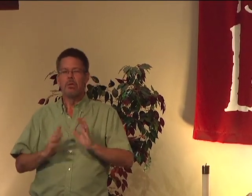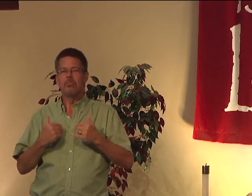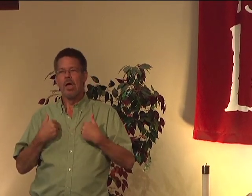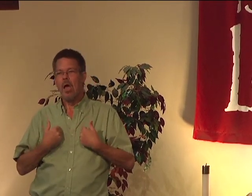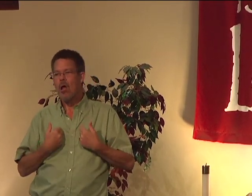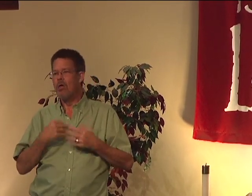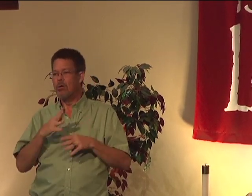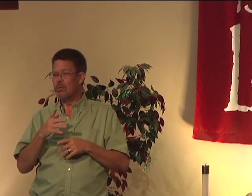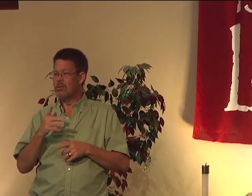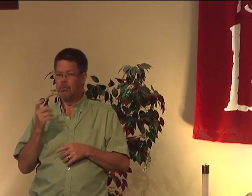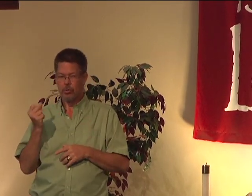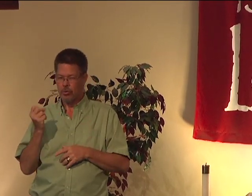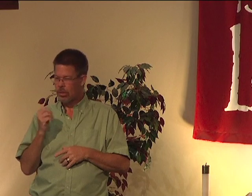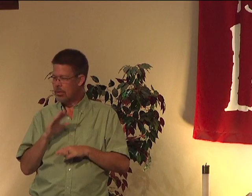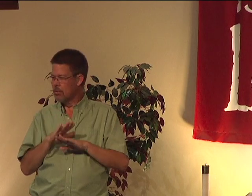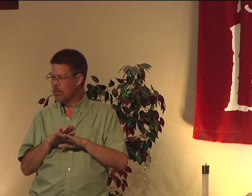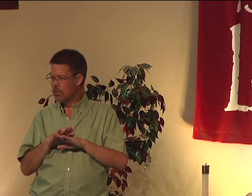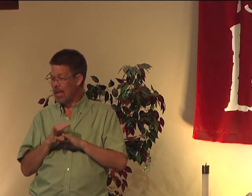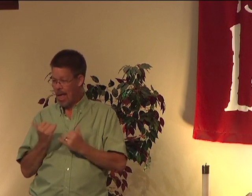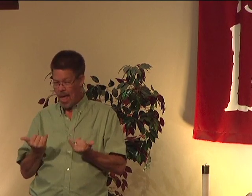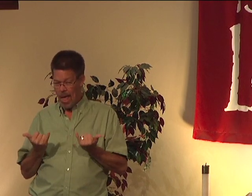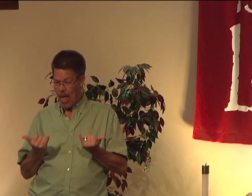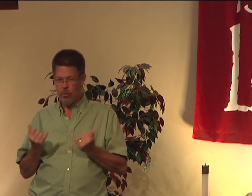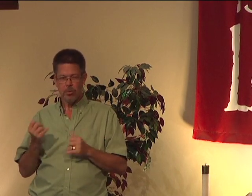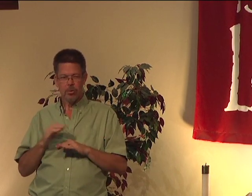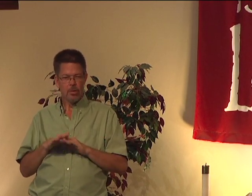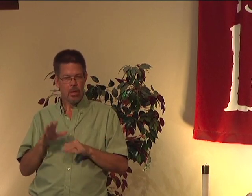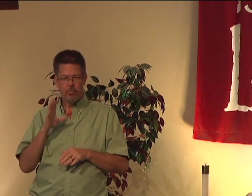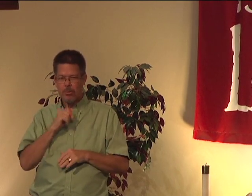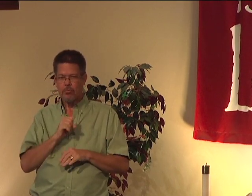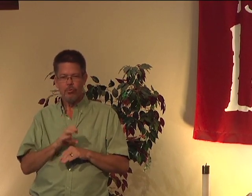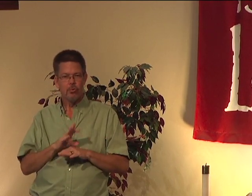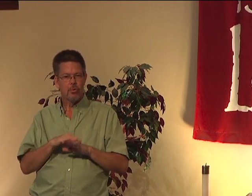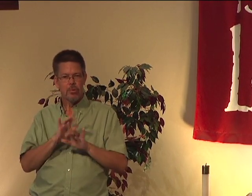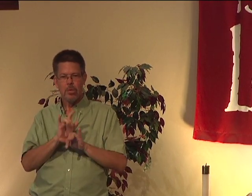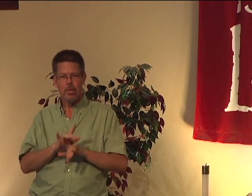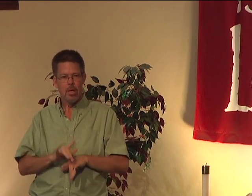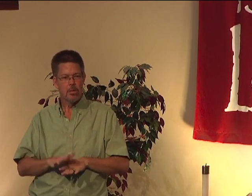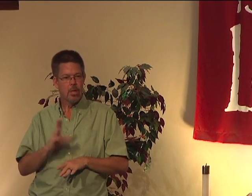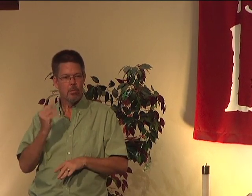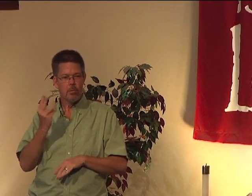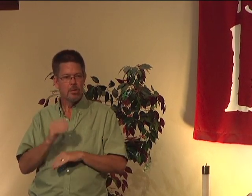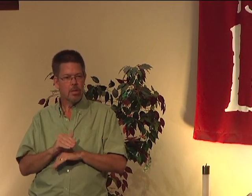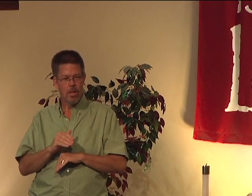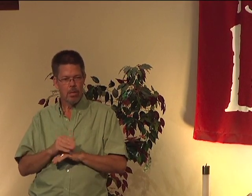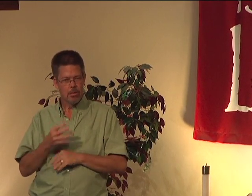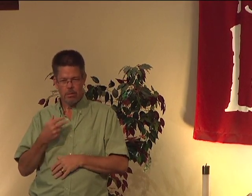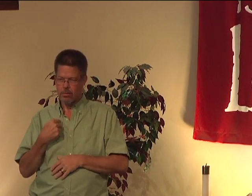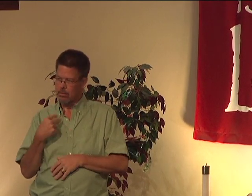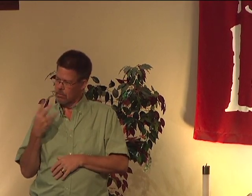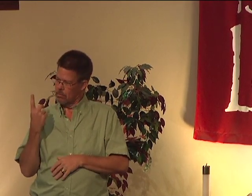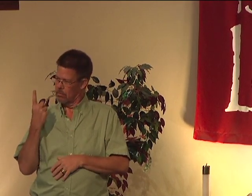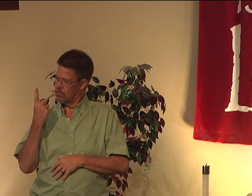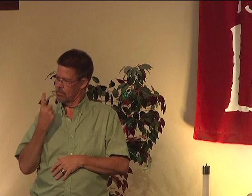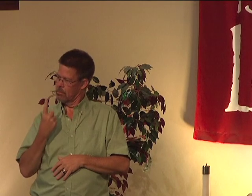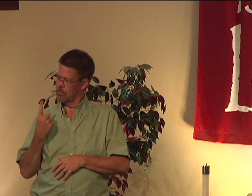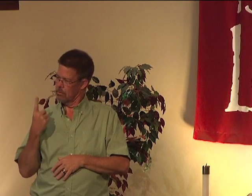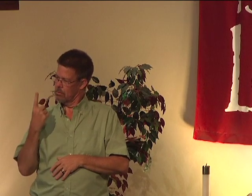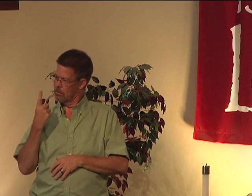not too often. She would always say she was tired. Now she doesn't miss church on Sundays and Wednesdays. And